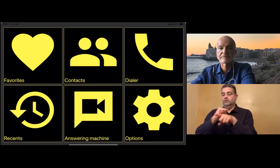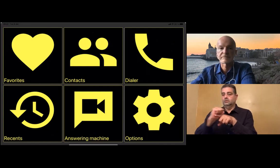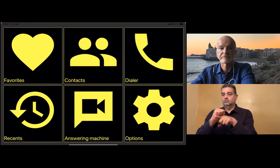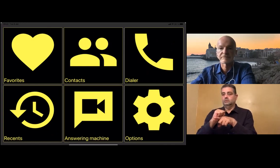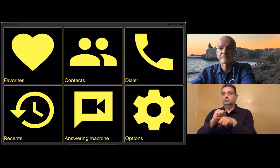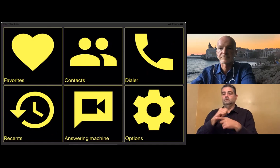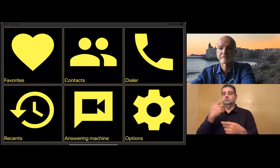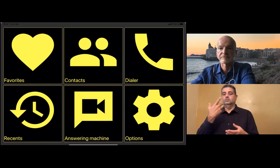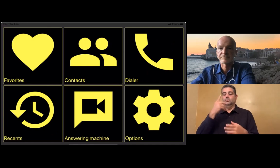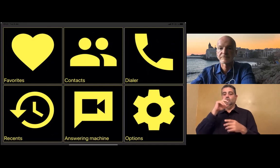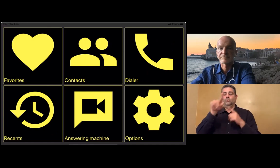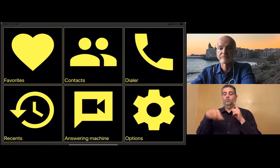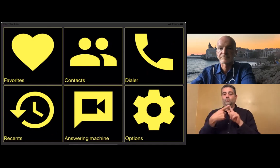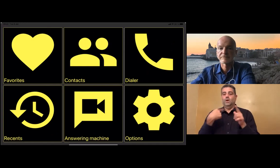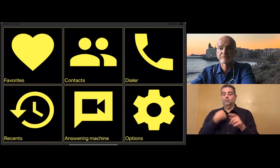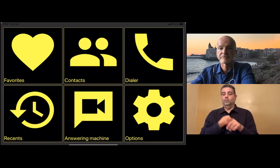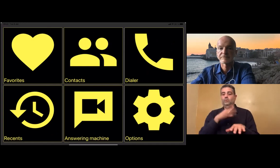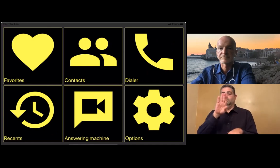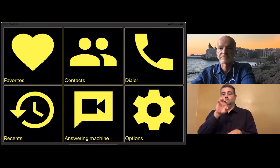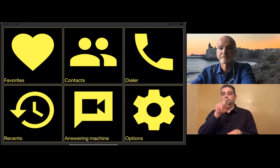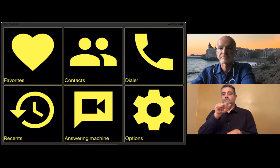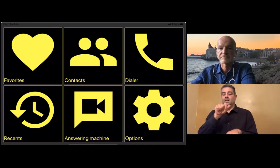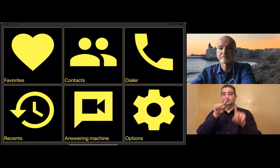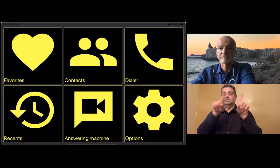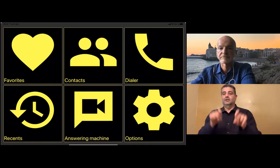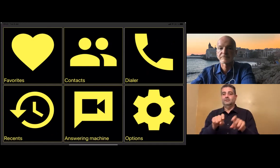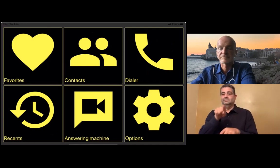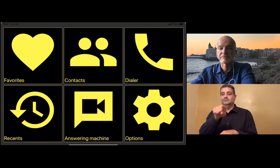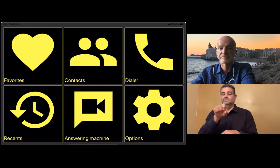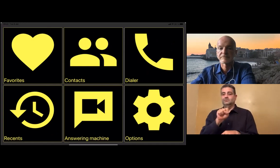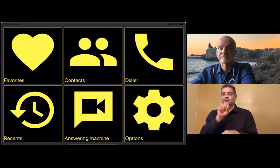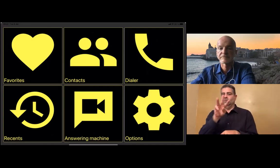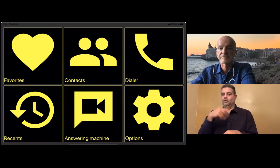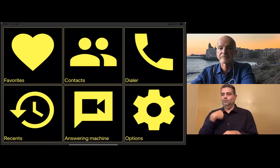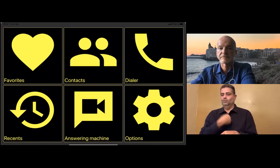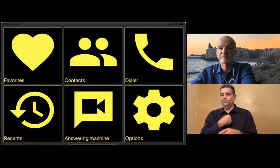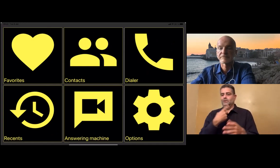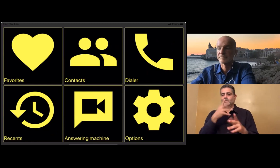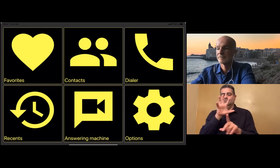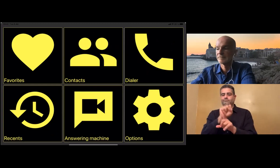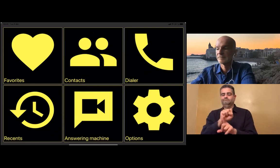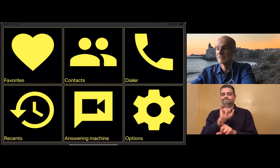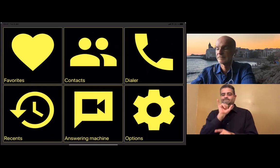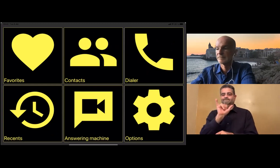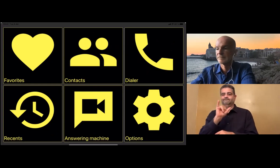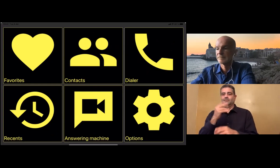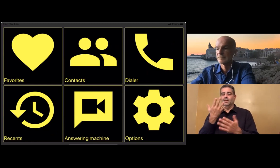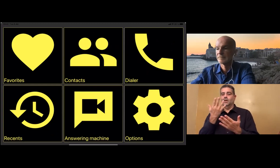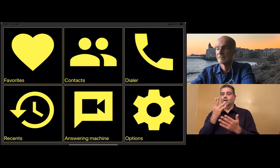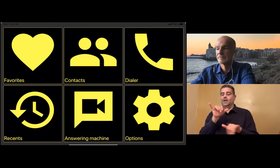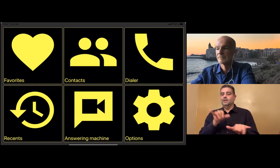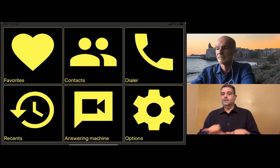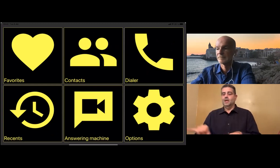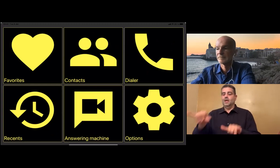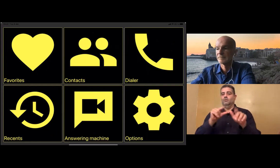the individual needs of the DeafBlind consumer. We do that during training. When we beta tested